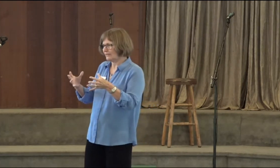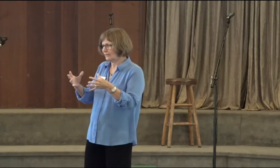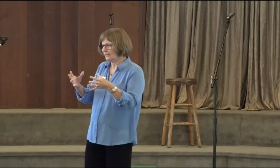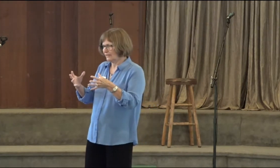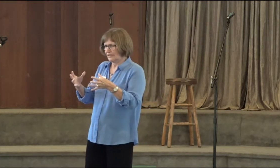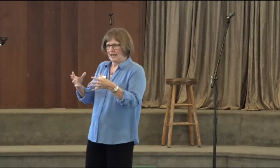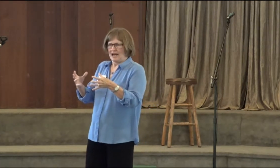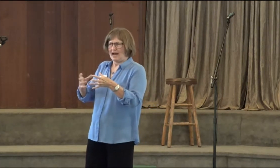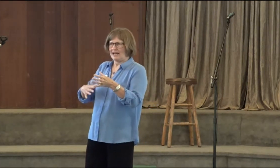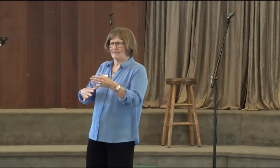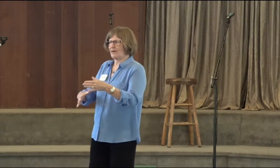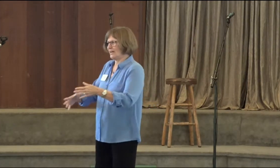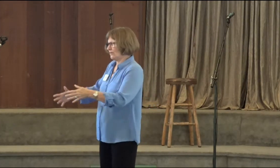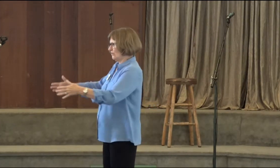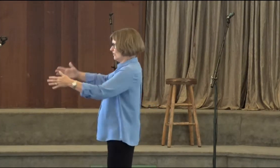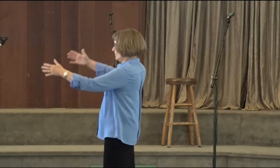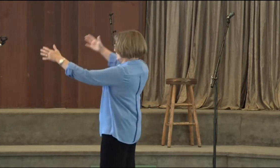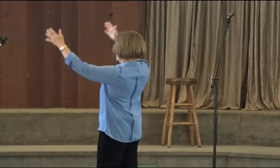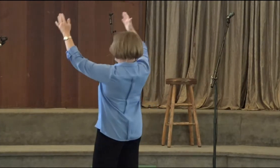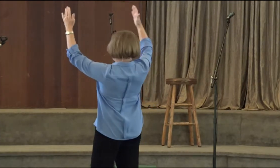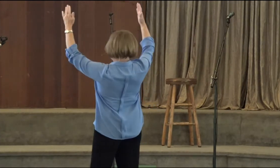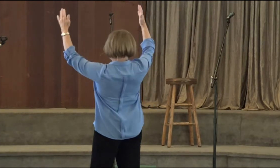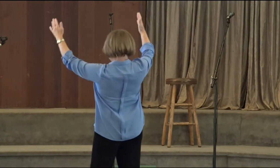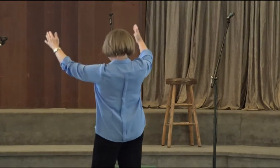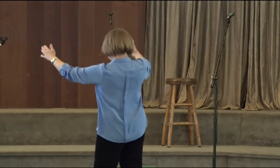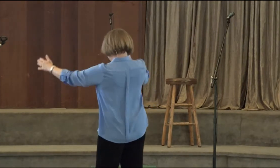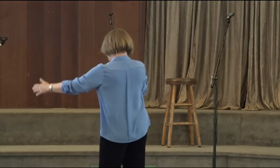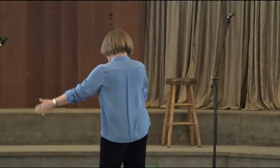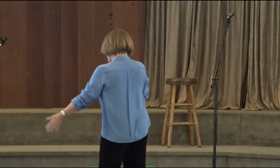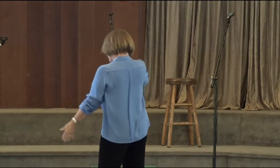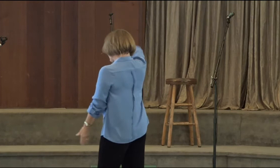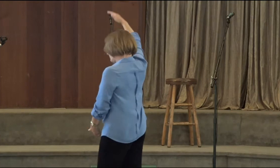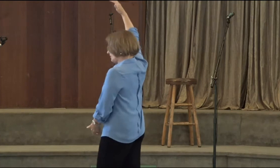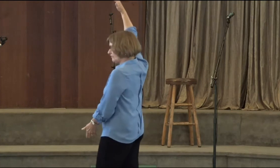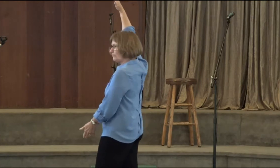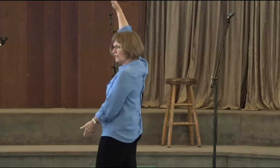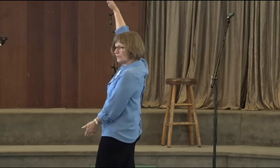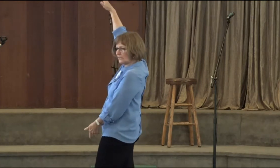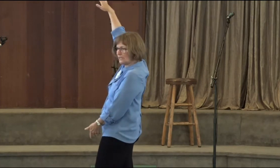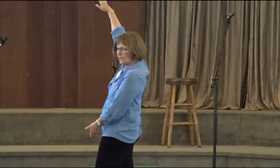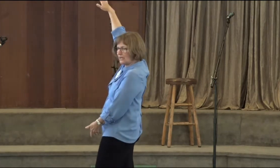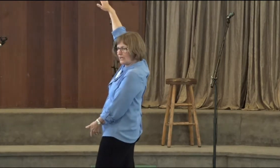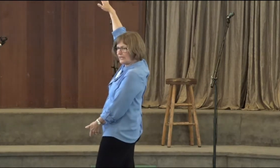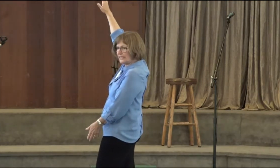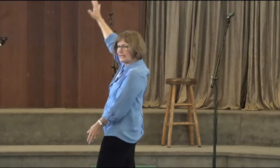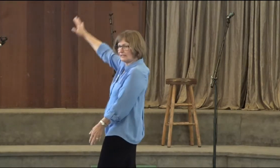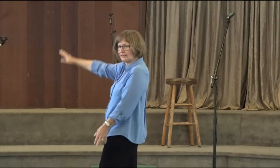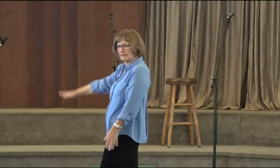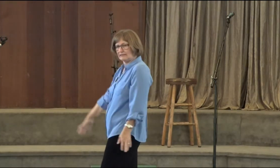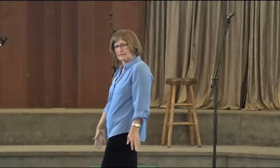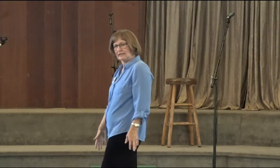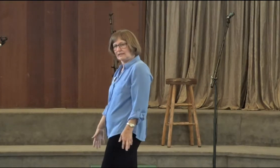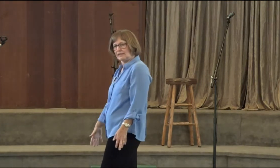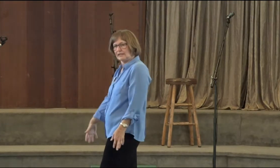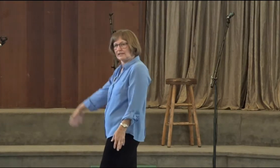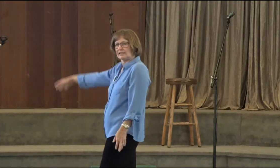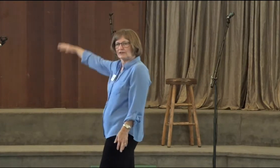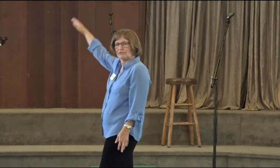together. I have got a whole big bookshelf full of books on healing,